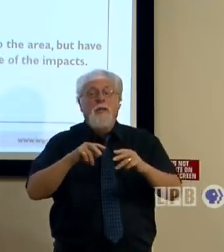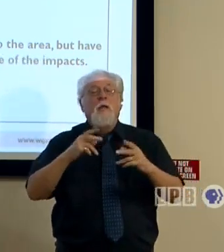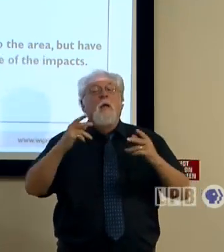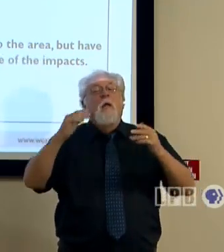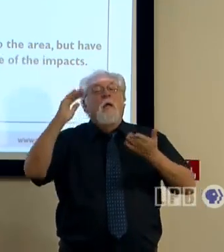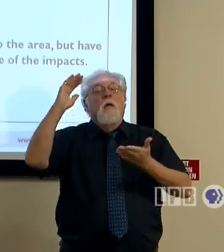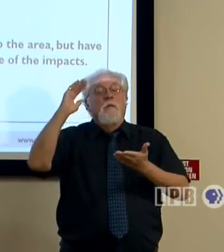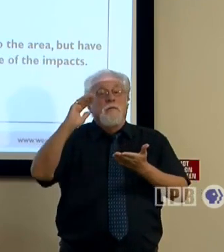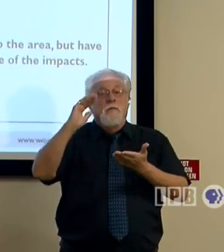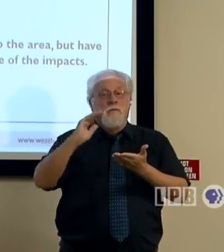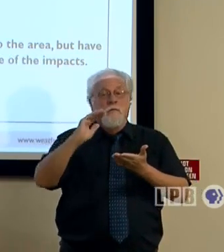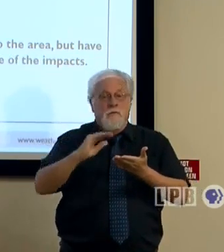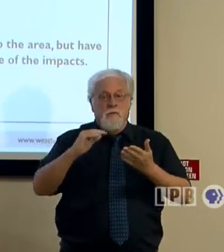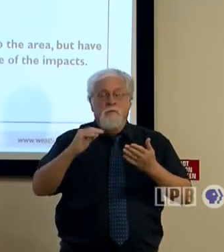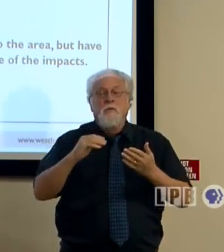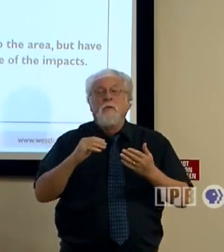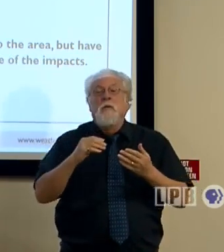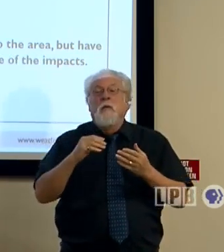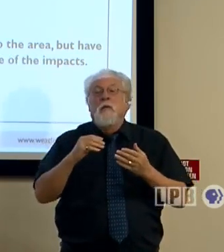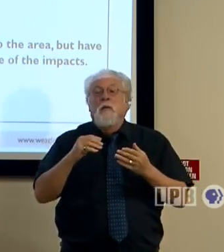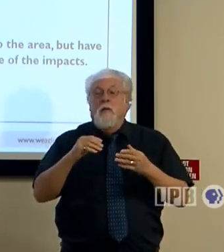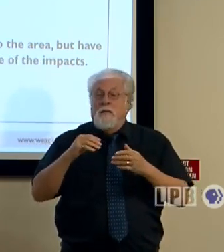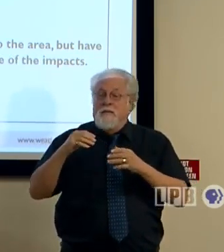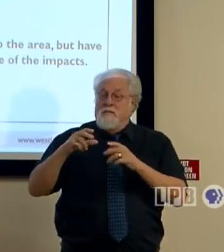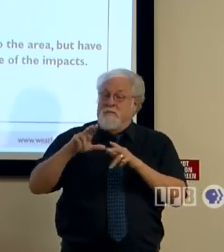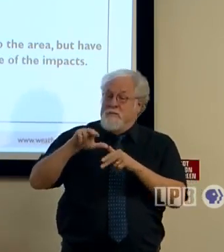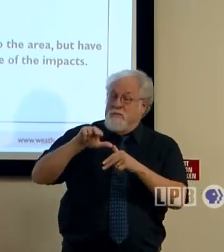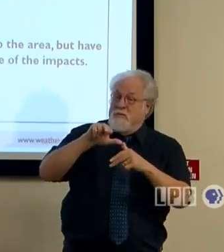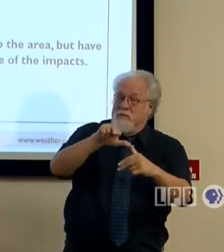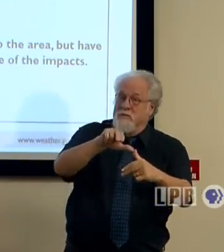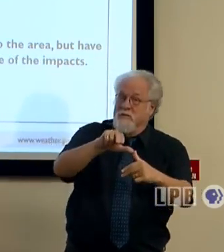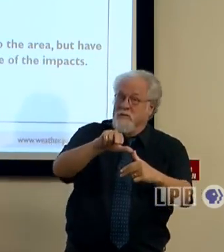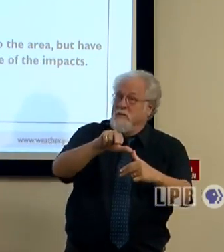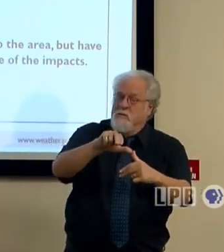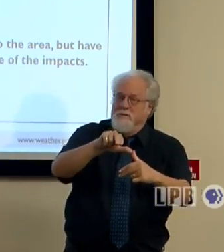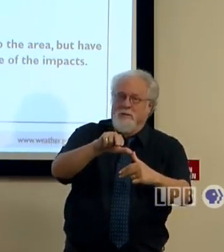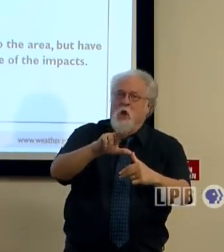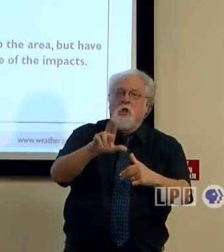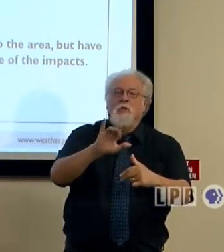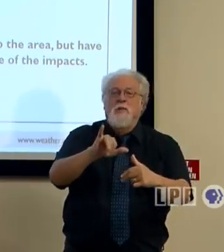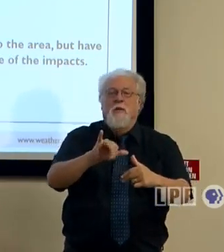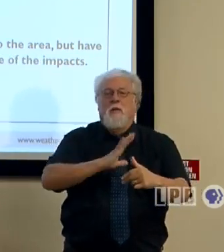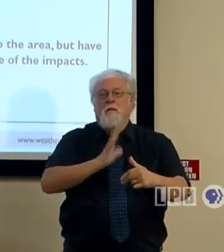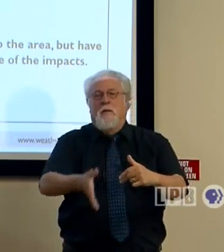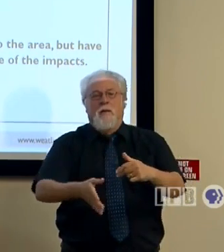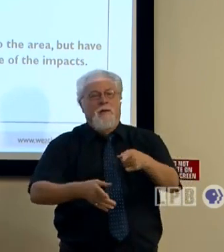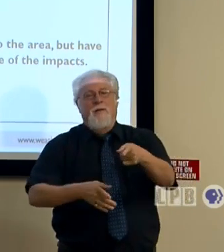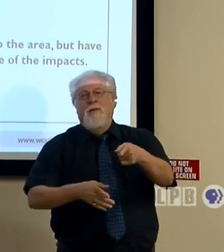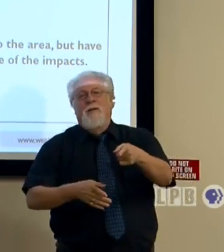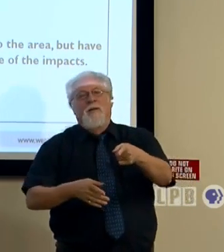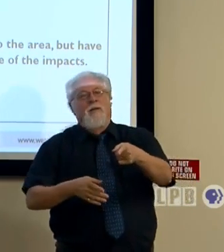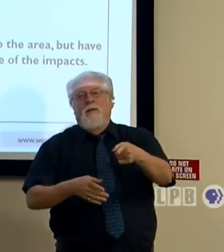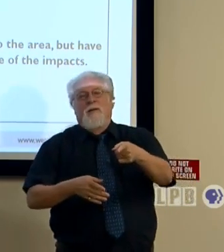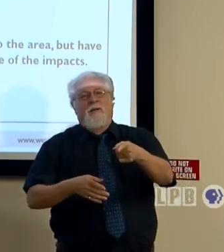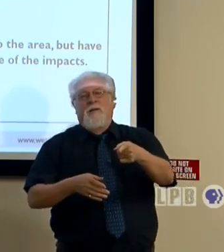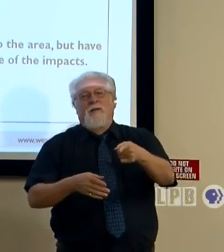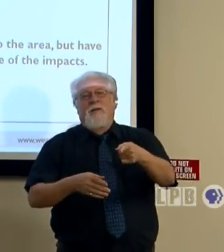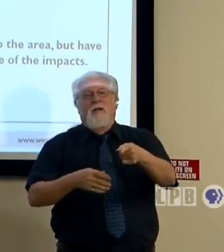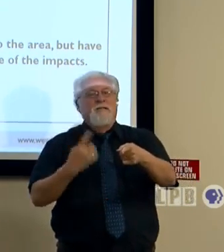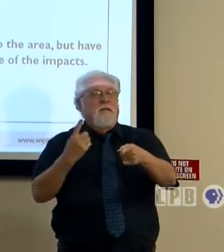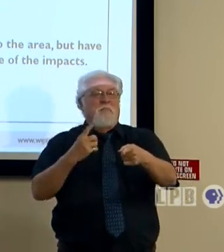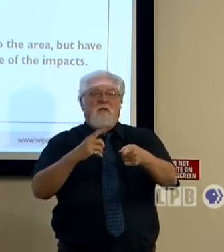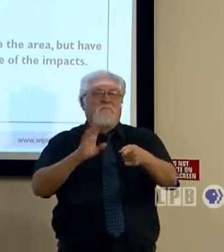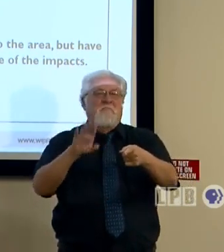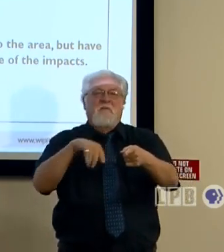occur as it approaches the shoreline, I don't want everyone to use that as a reason to think that this is going to be something